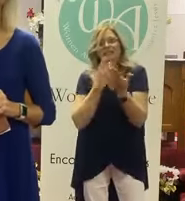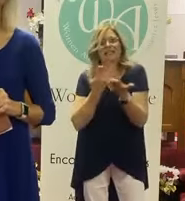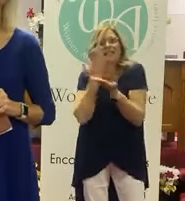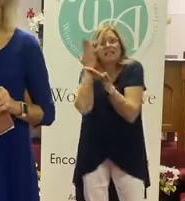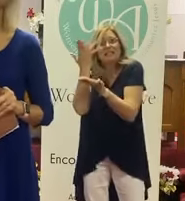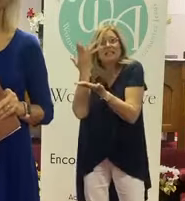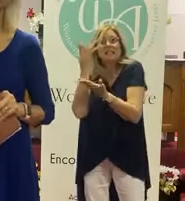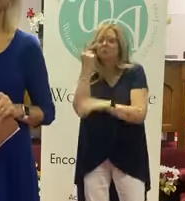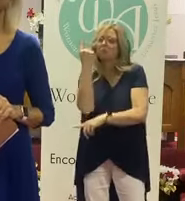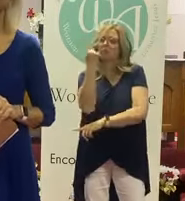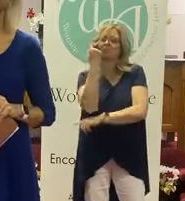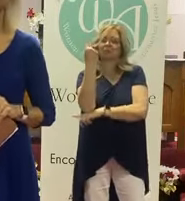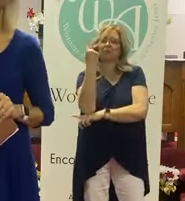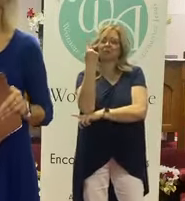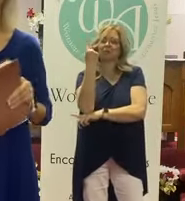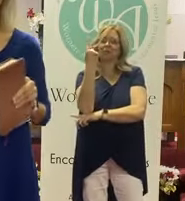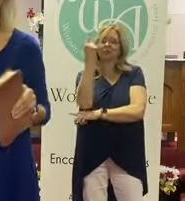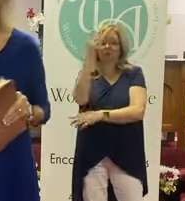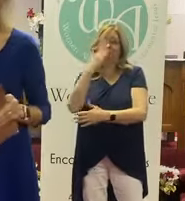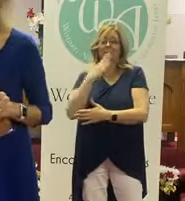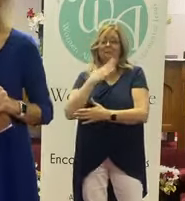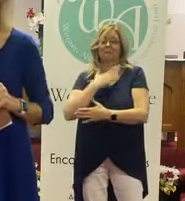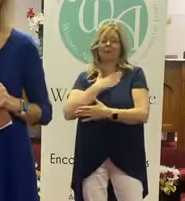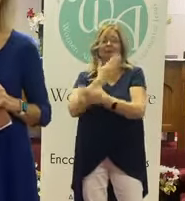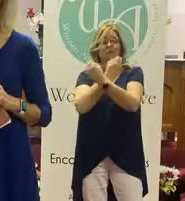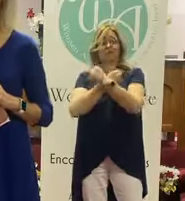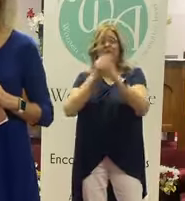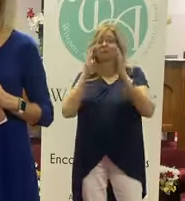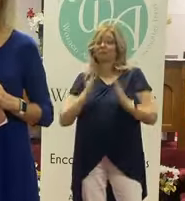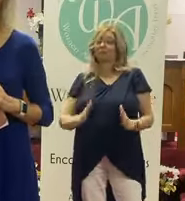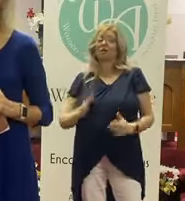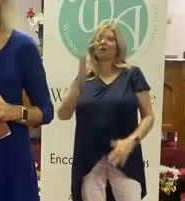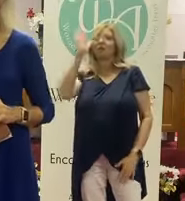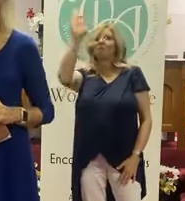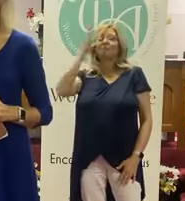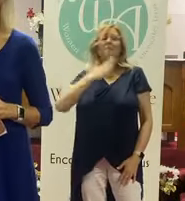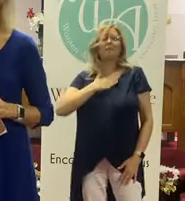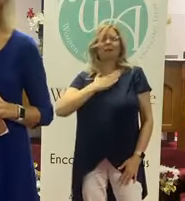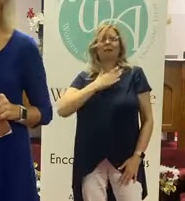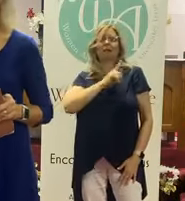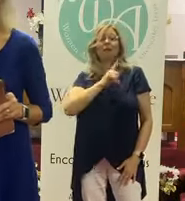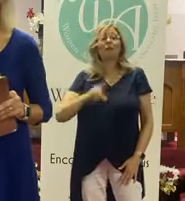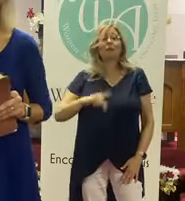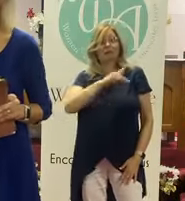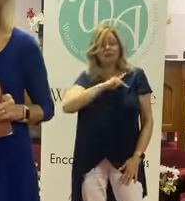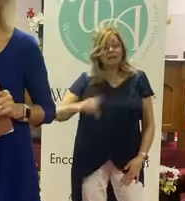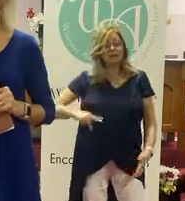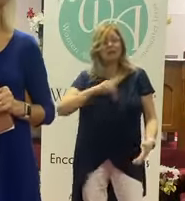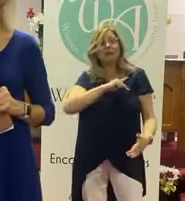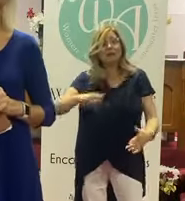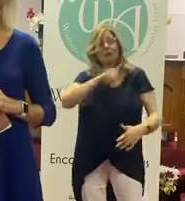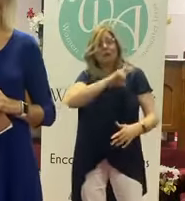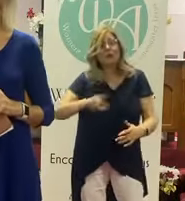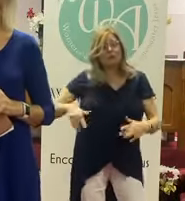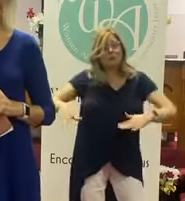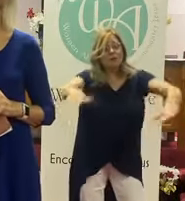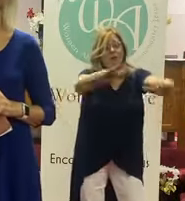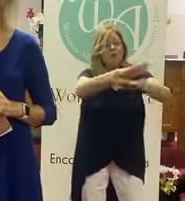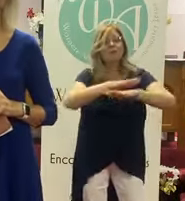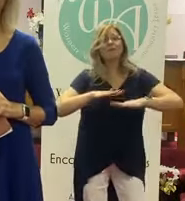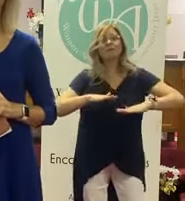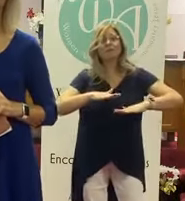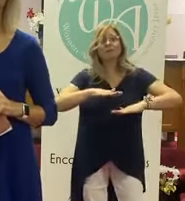He's the one and only. He's my salvation. He's my Lord. He's the King of kings and the Lord of lords.